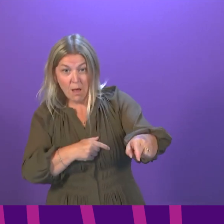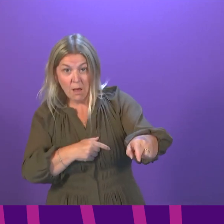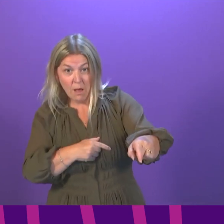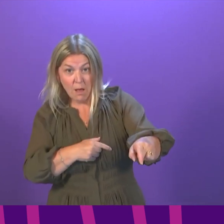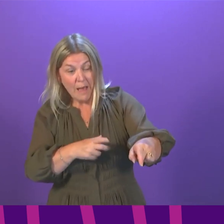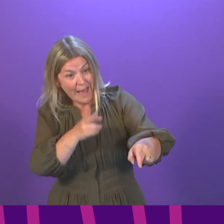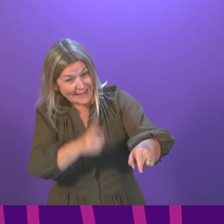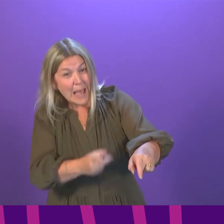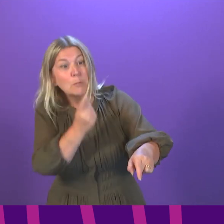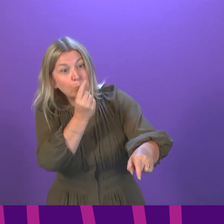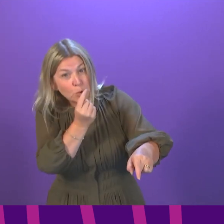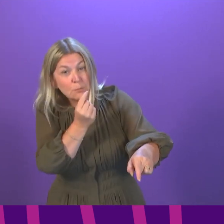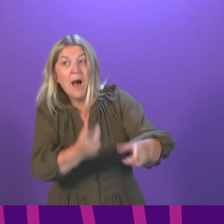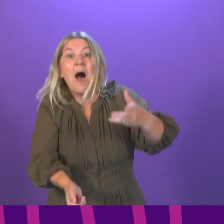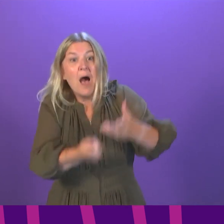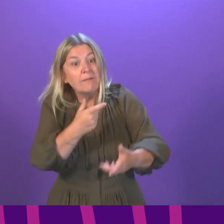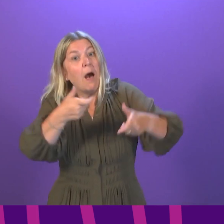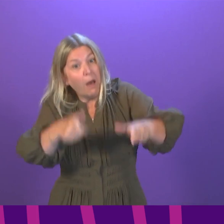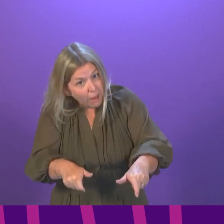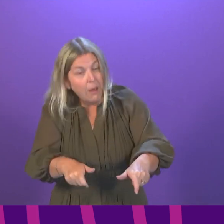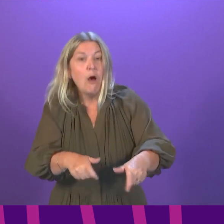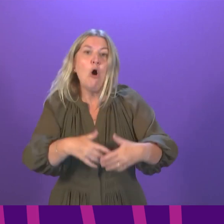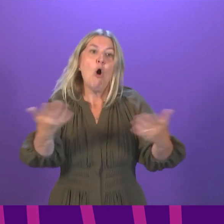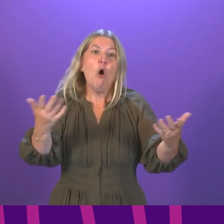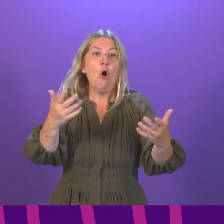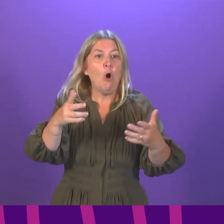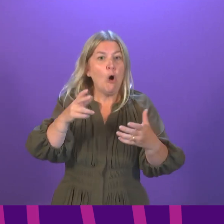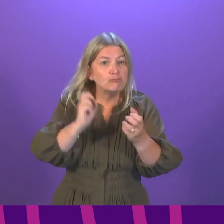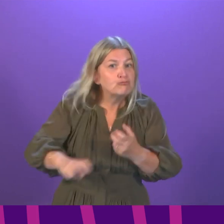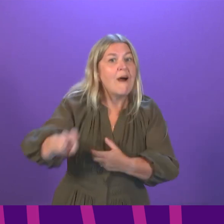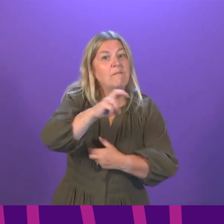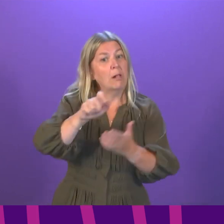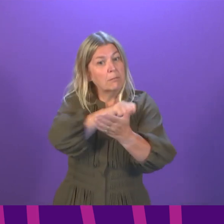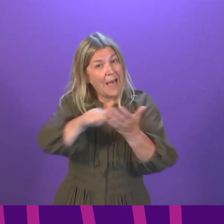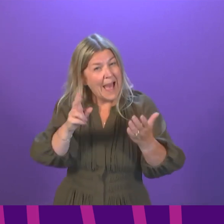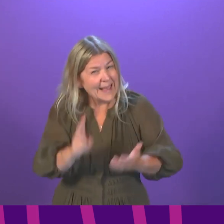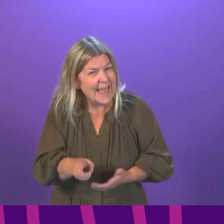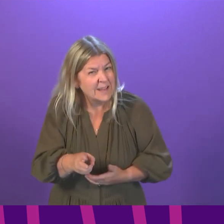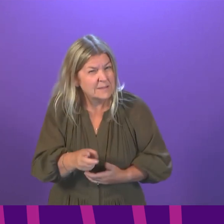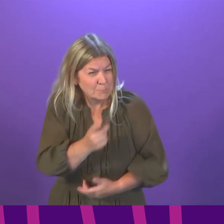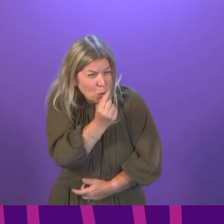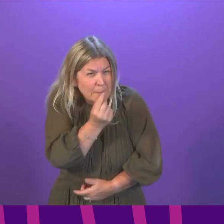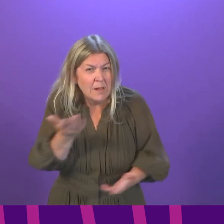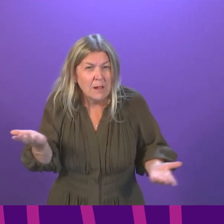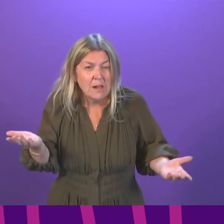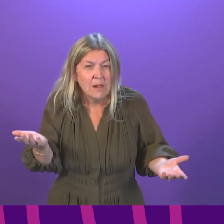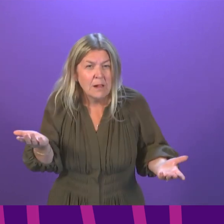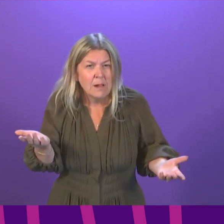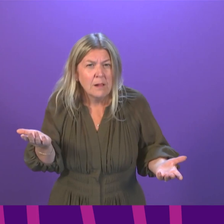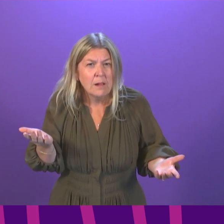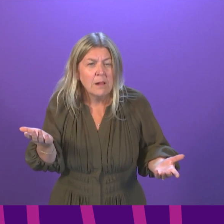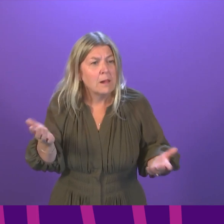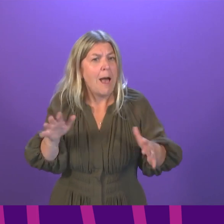another local lockdown or introducing a travel ban where people cannot leave their local area? If so, how will that be enforced?